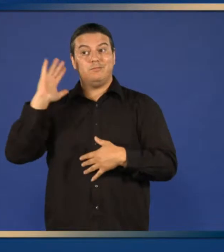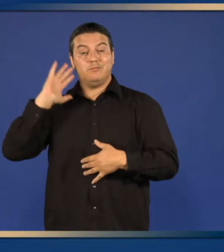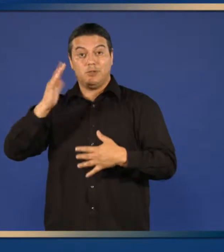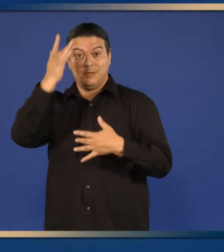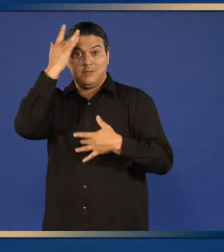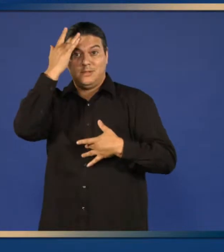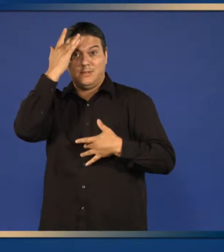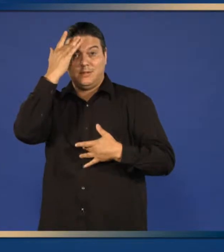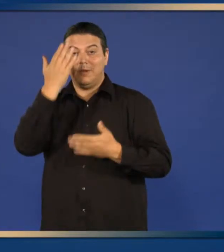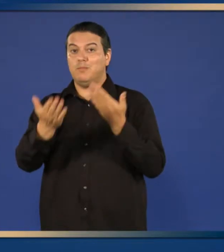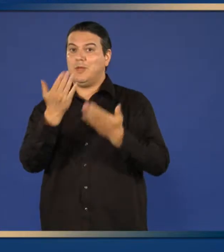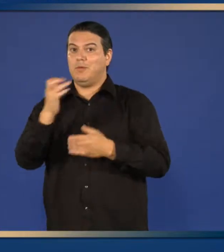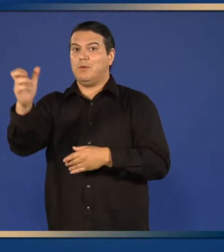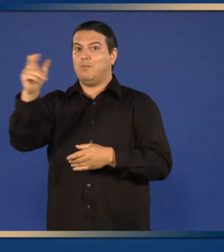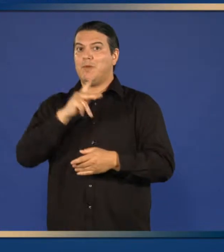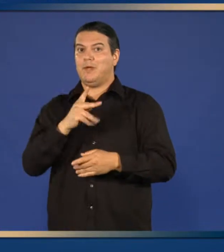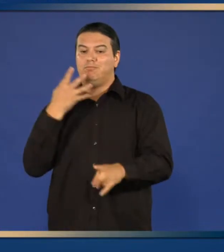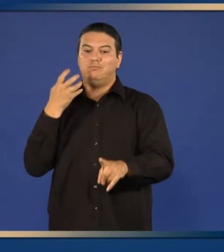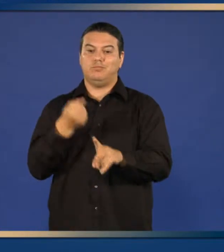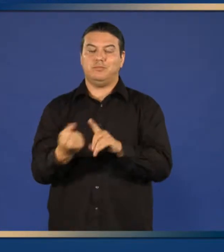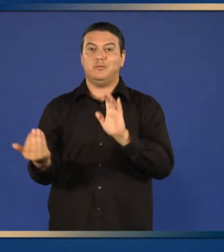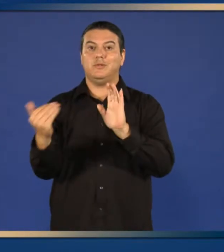infection may come back.